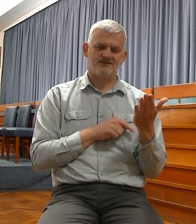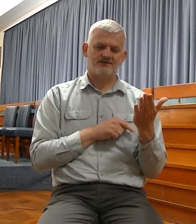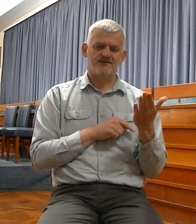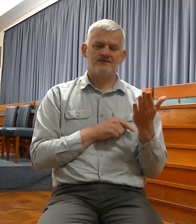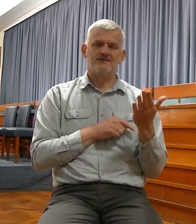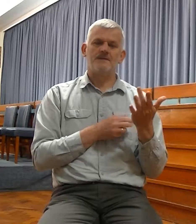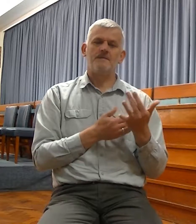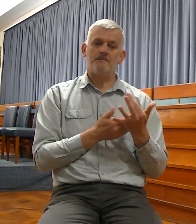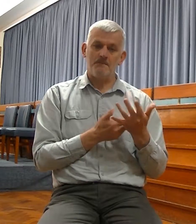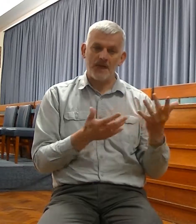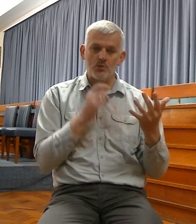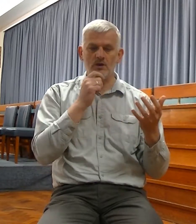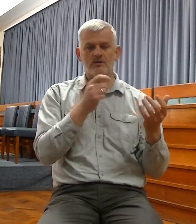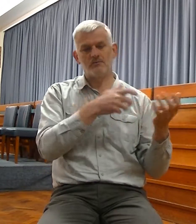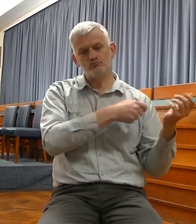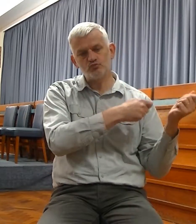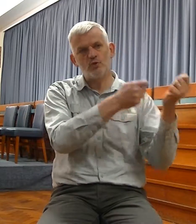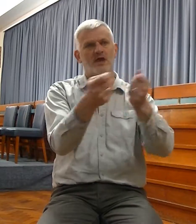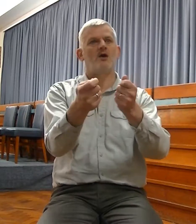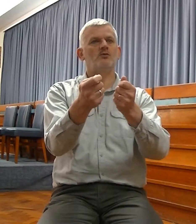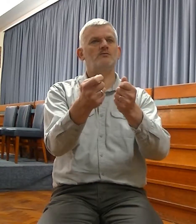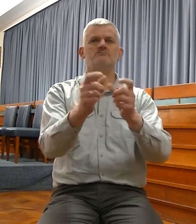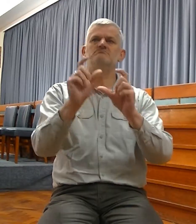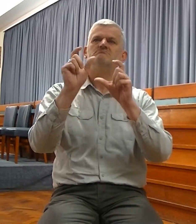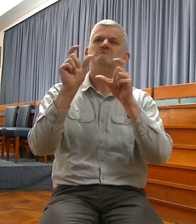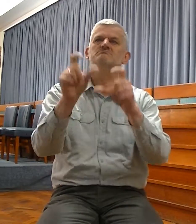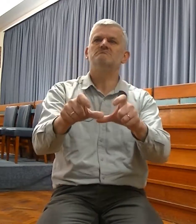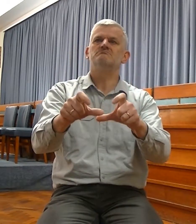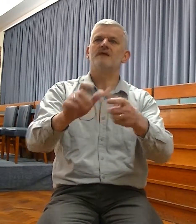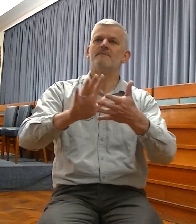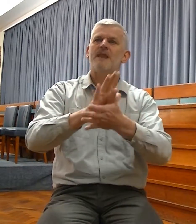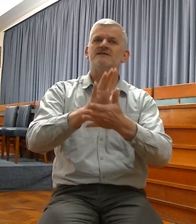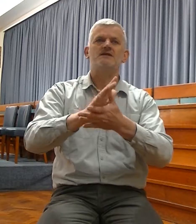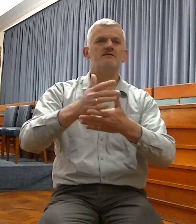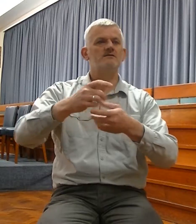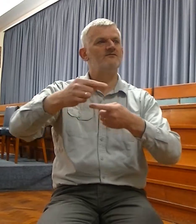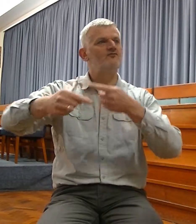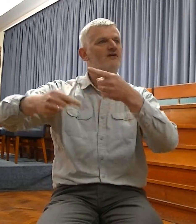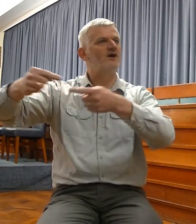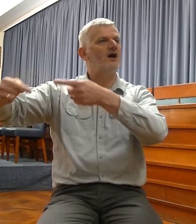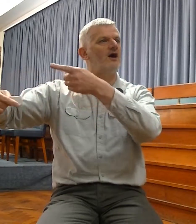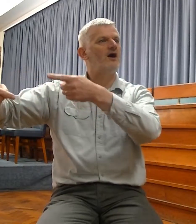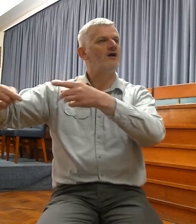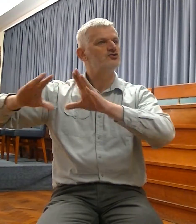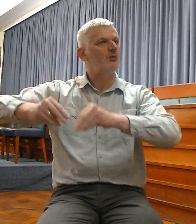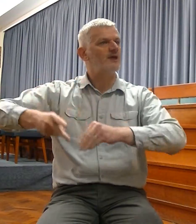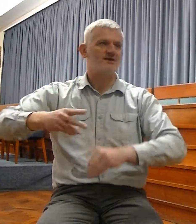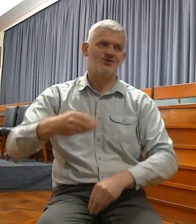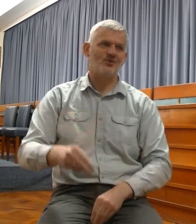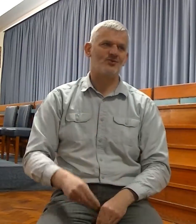to a permanent state of blessing, to a state of blessing that shall never be taken away. Well, those kind of things were